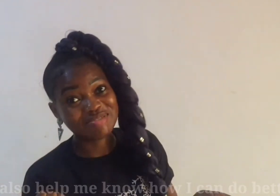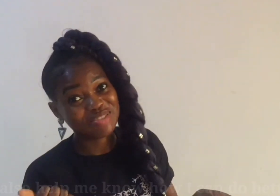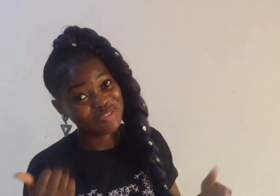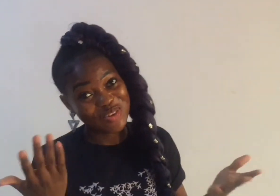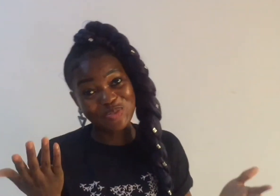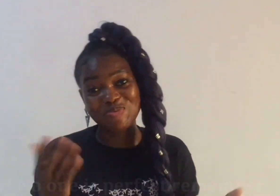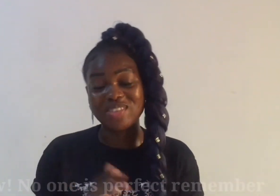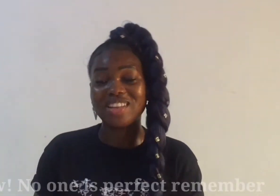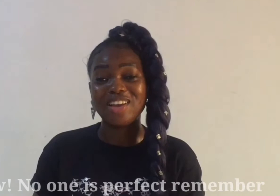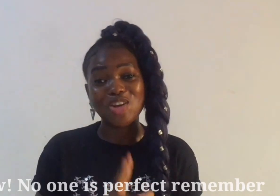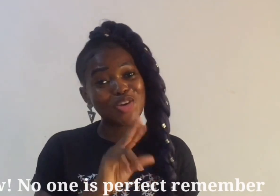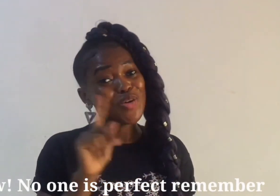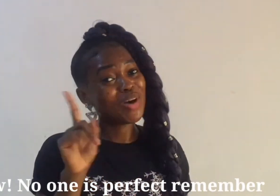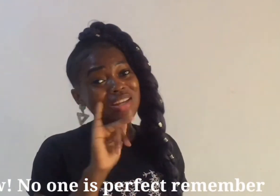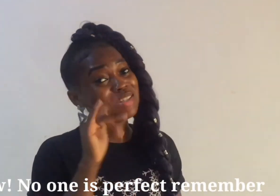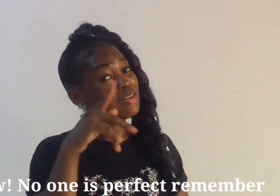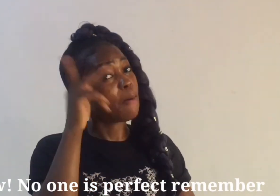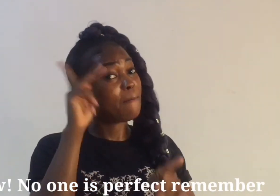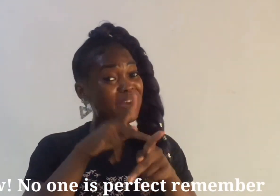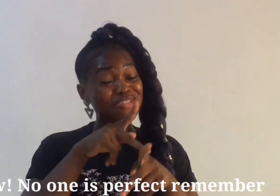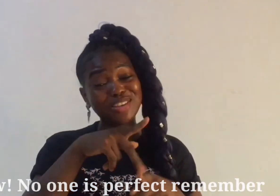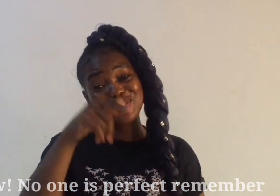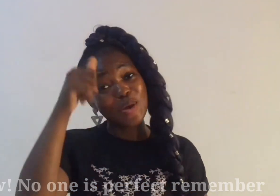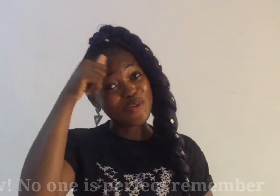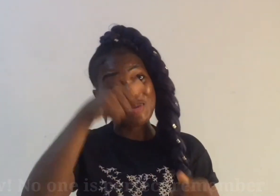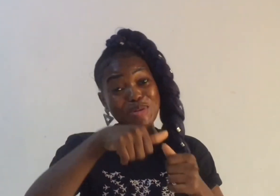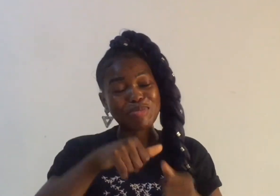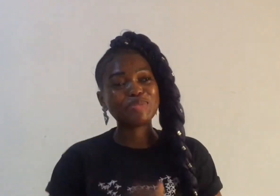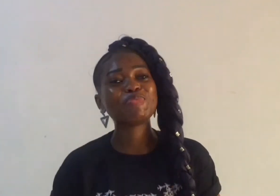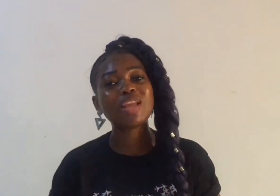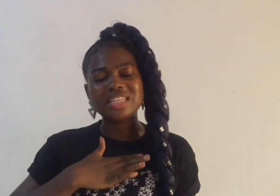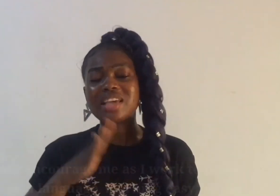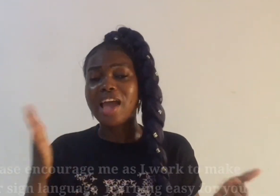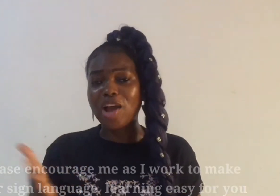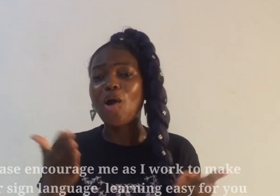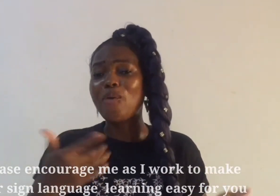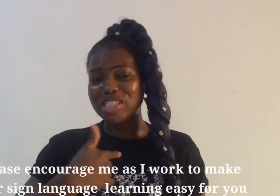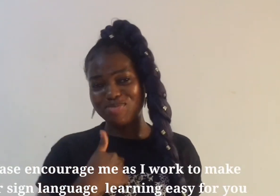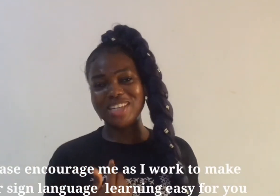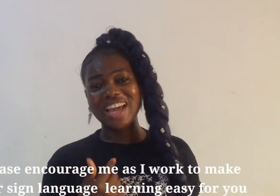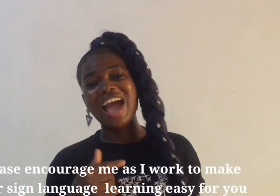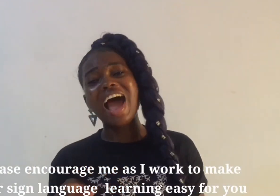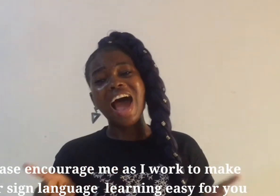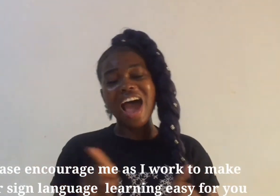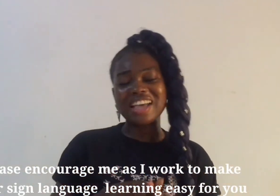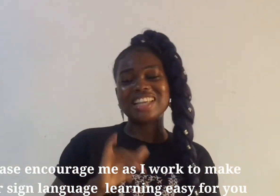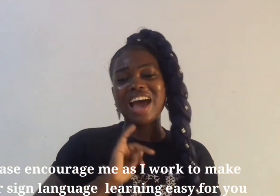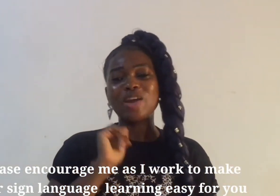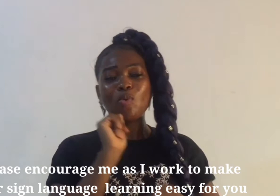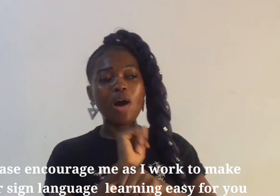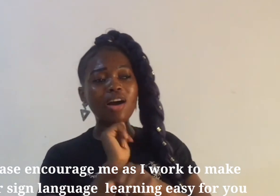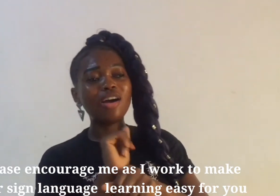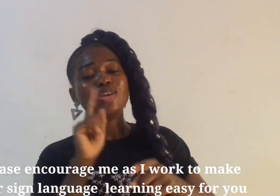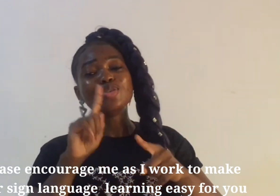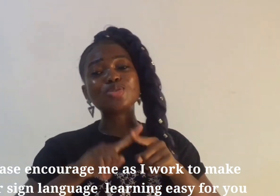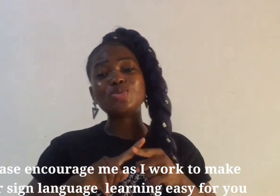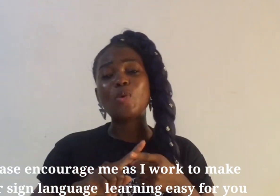i can do better no no one is but please encourage me as i work to